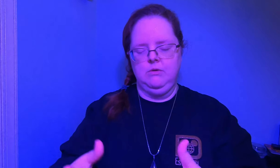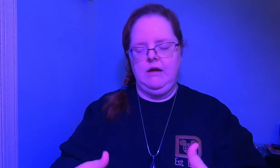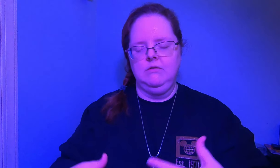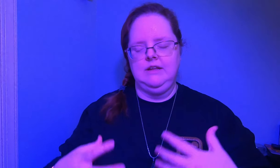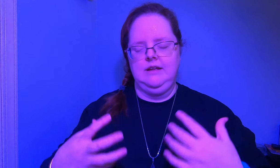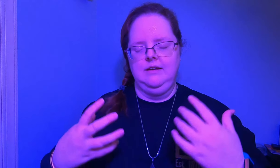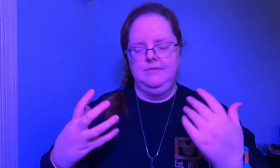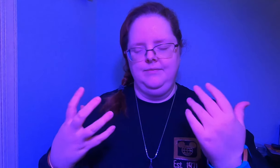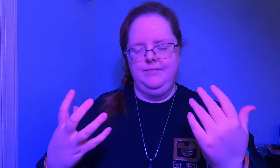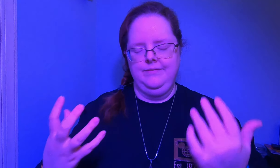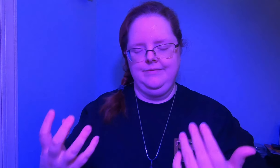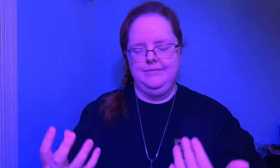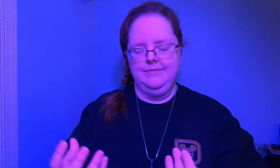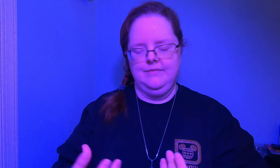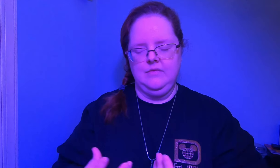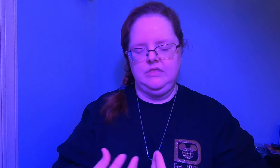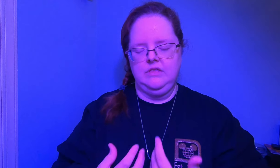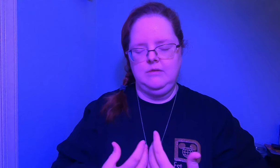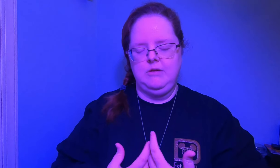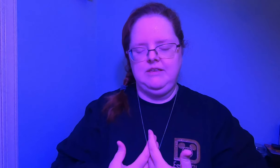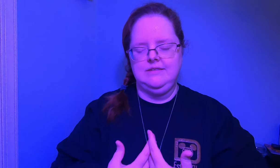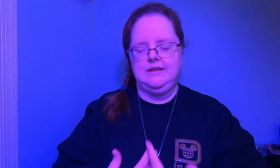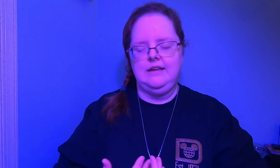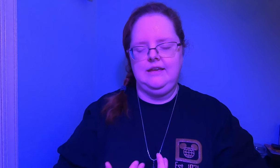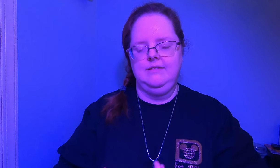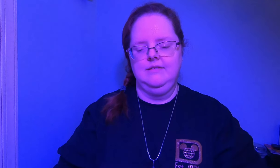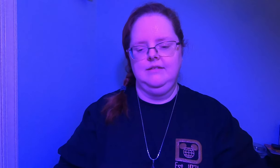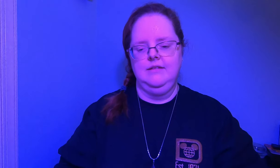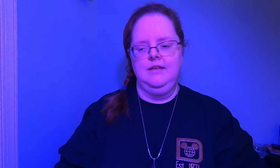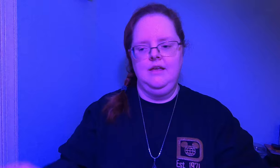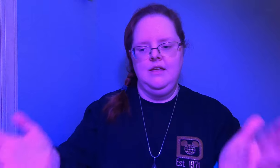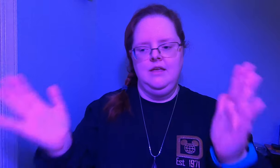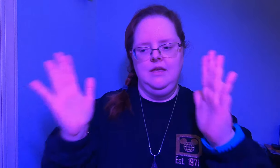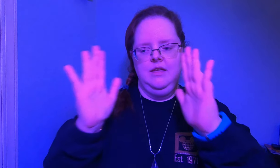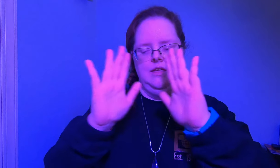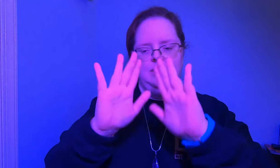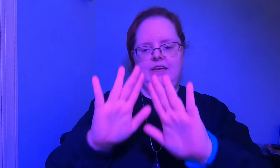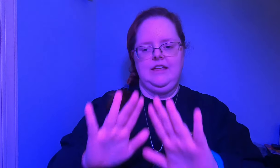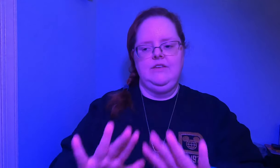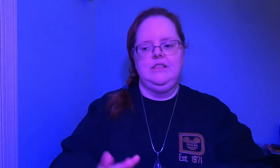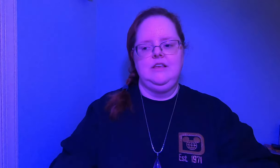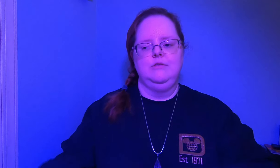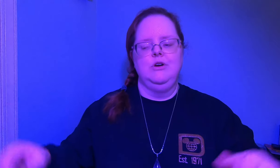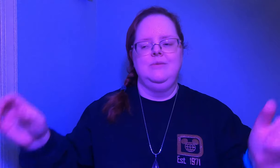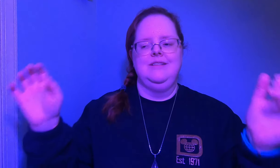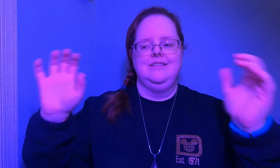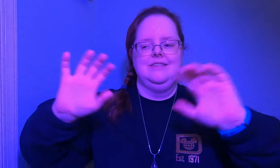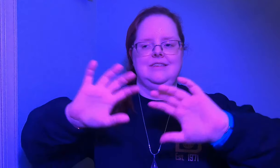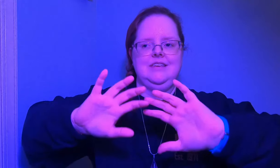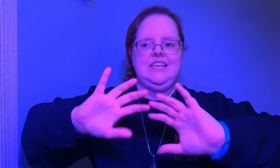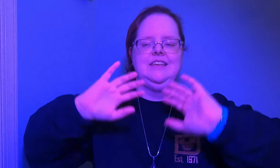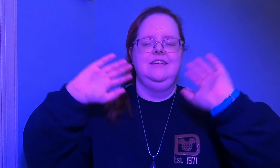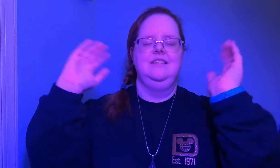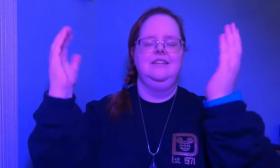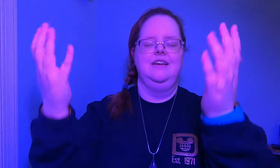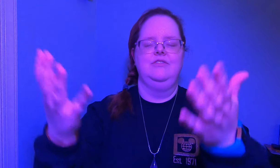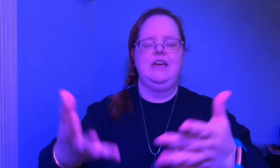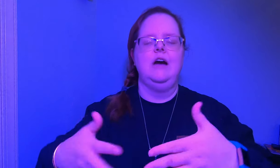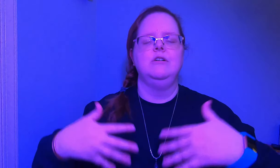grounded that they may be steady that even in these moments of tower